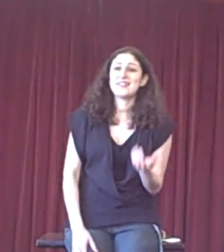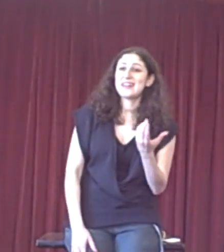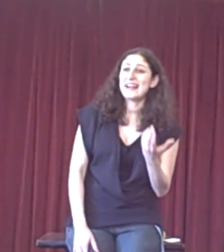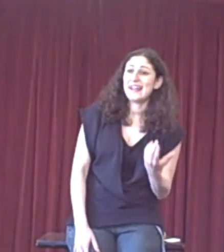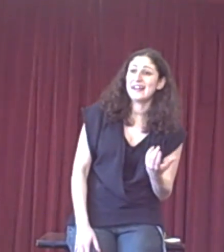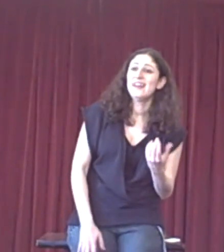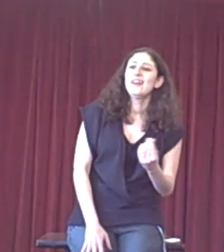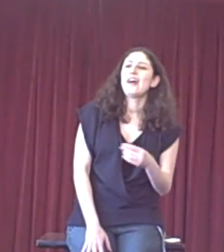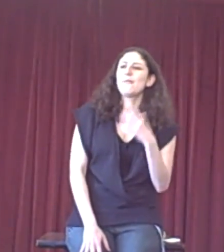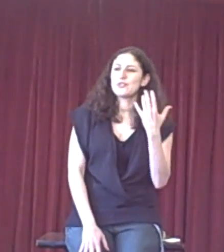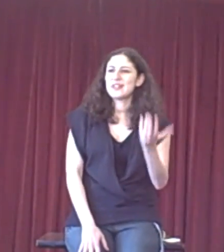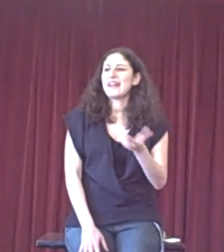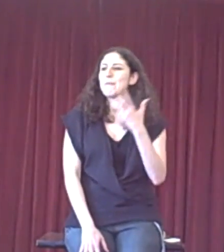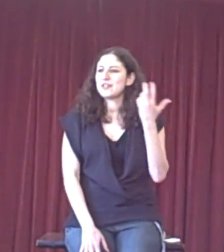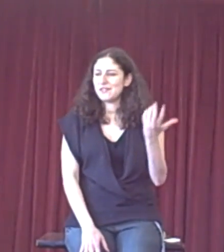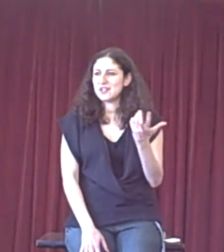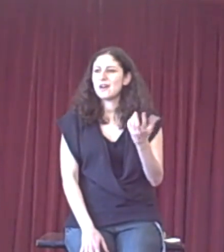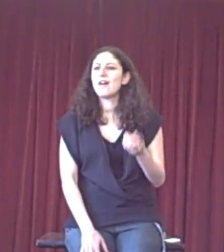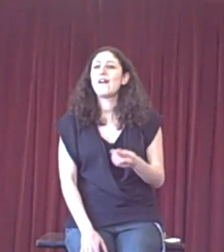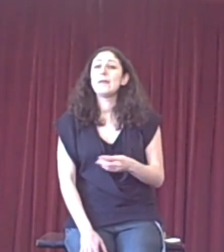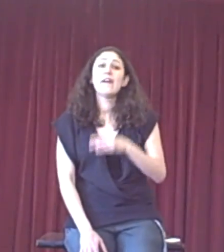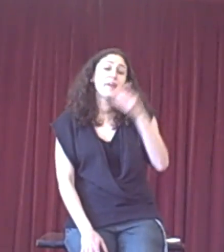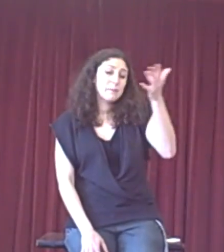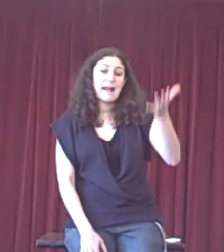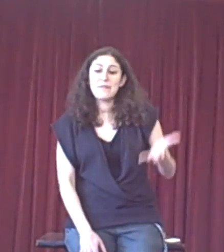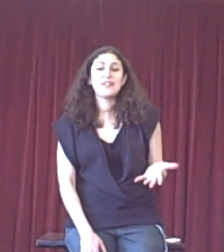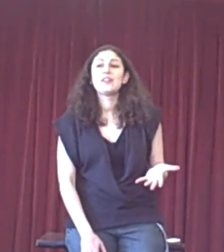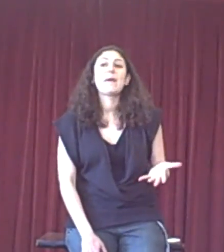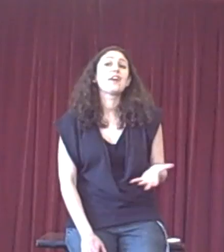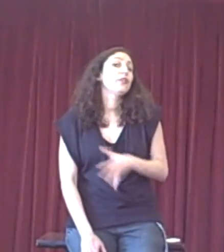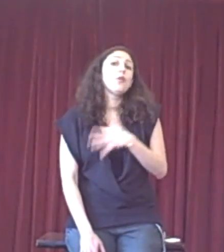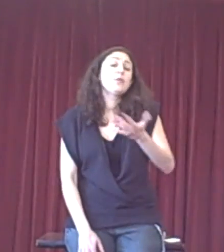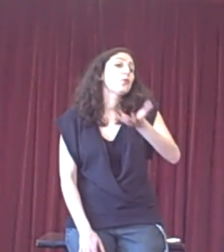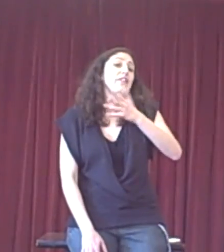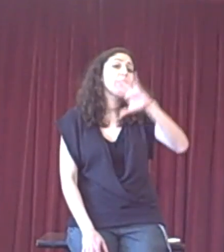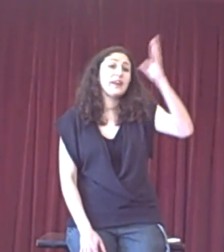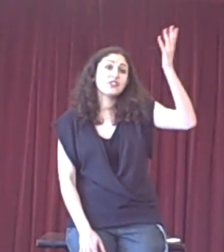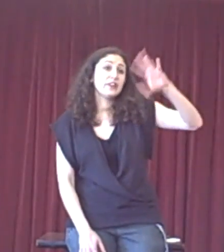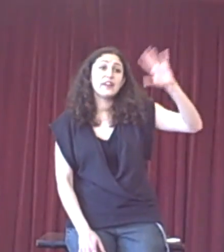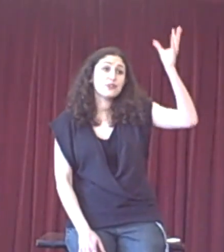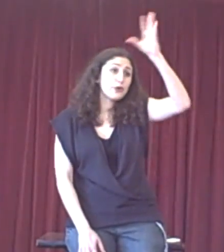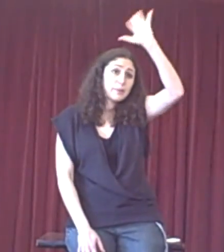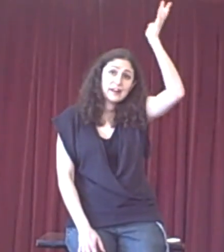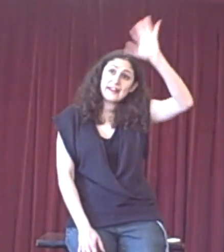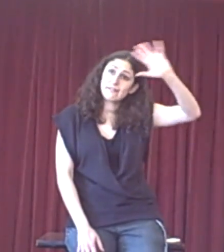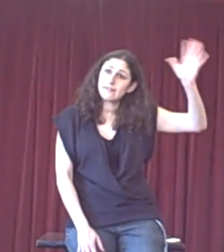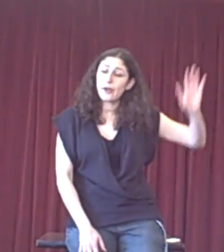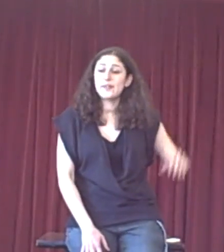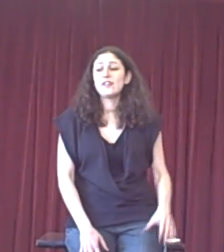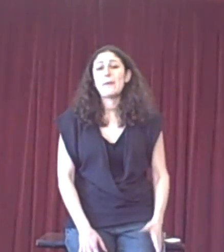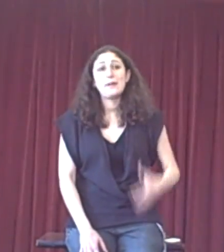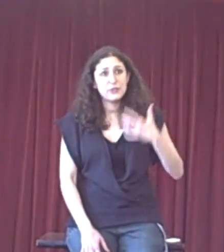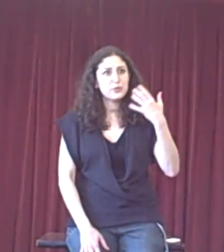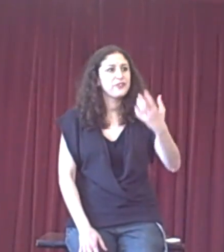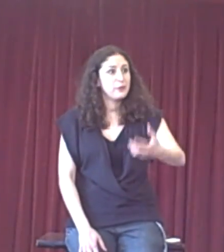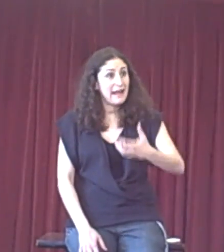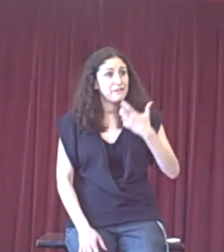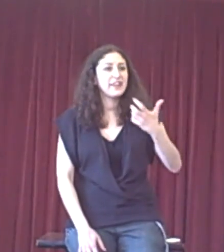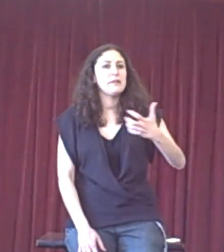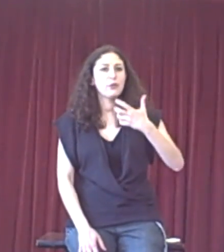attacking. What's going to get most of our time, perhaps as the debate goes on, which ones are we actually going to drop and let go in the debate, and which ones do we have to keep